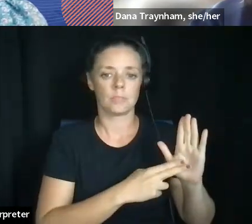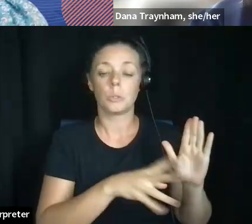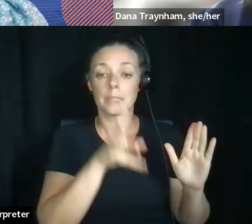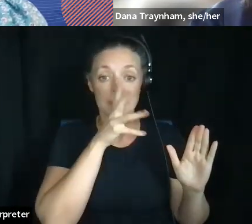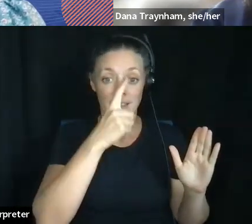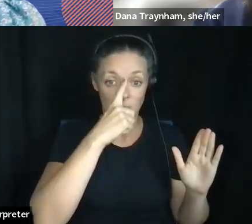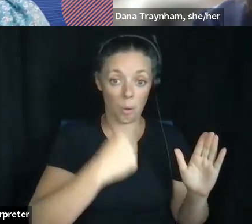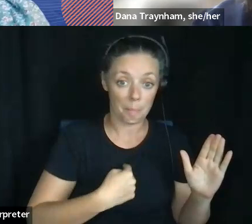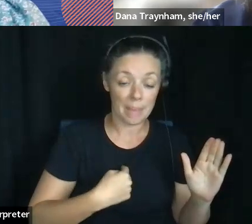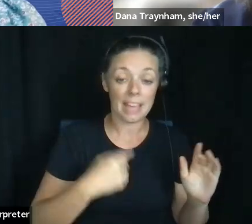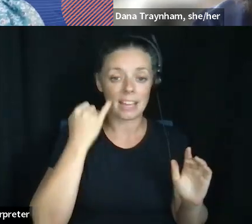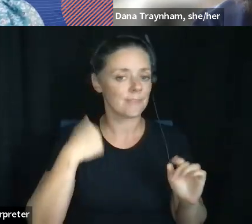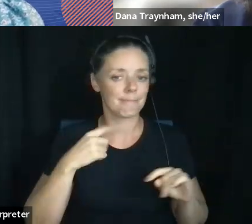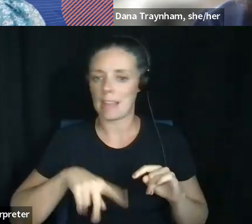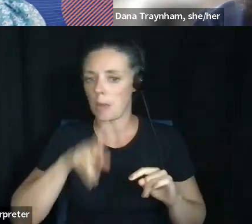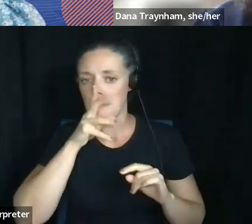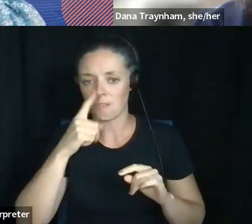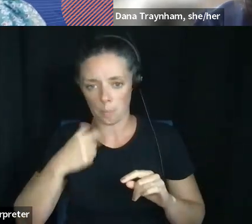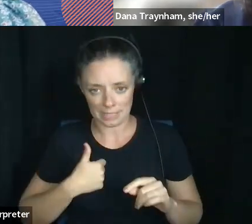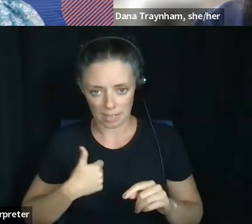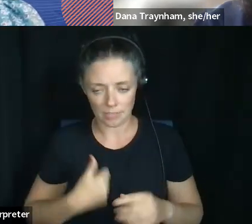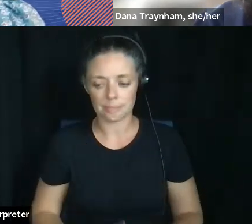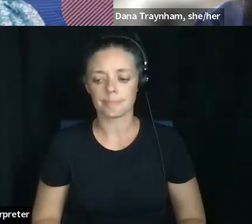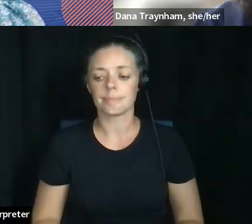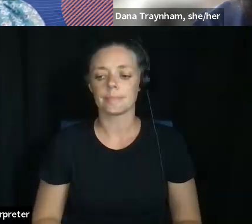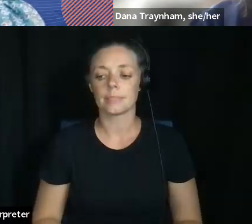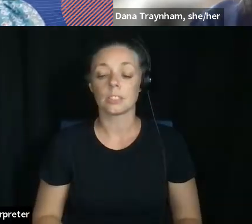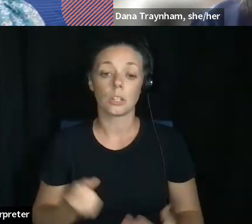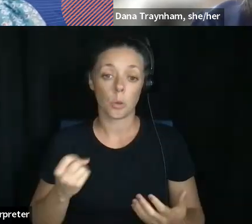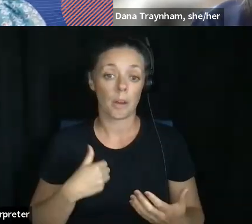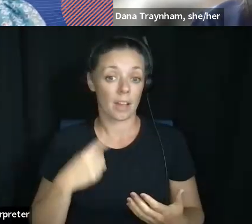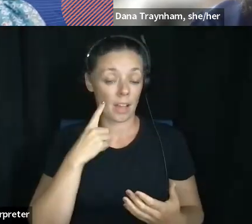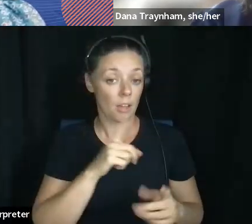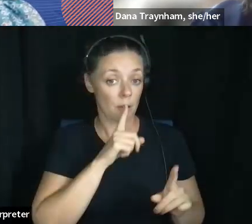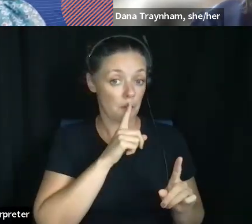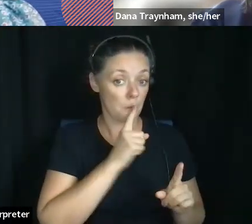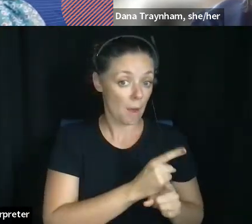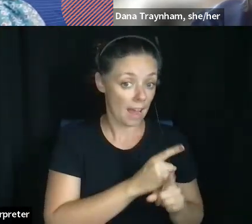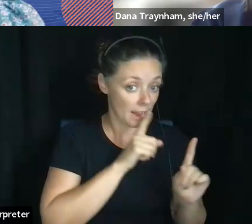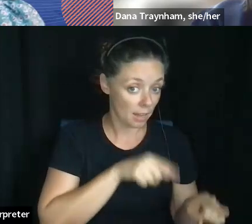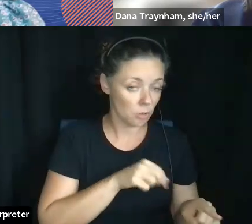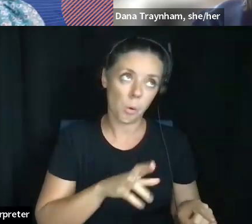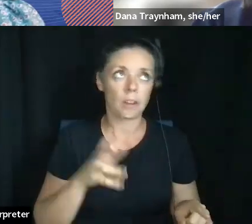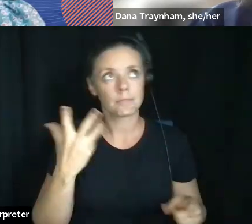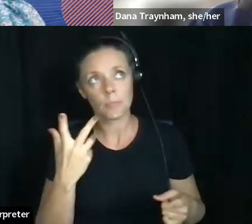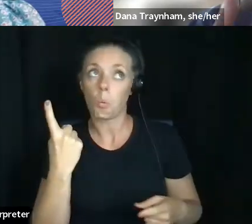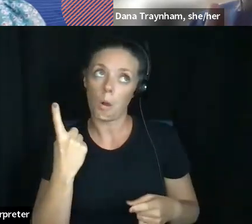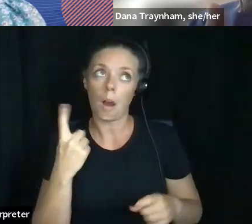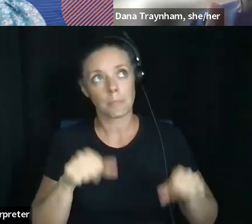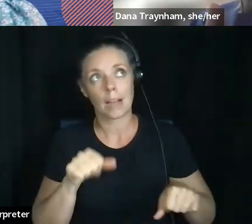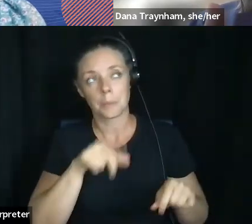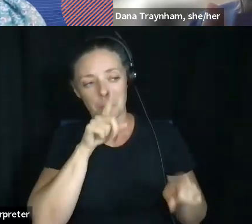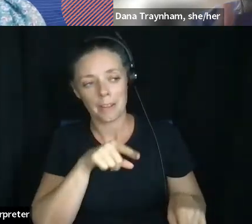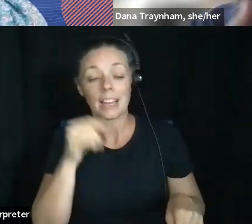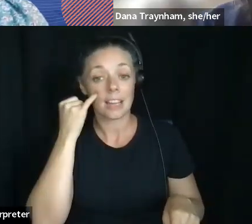I think the correct answer or maybe a correct answer to the question of if I can't